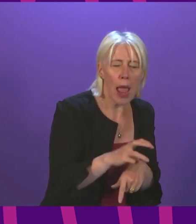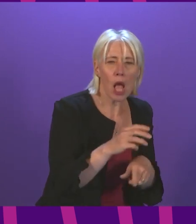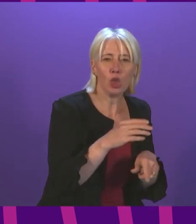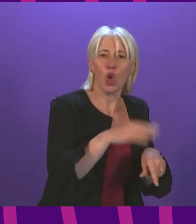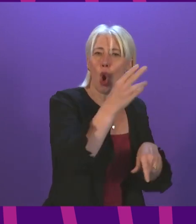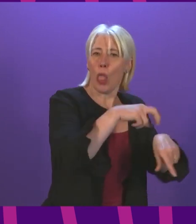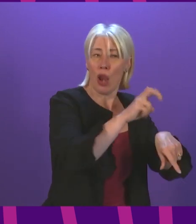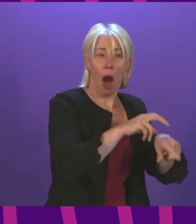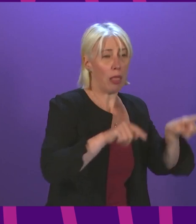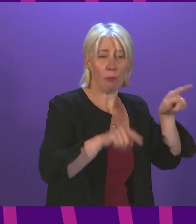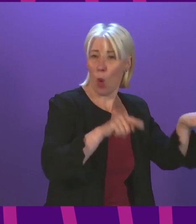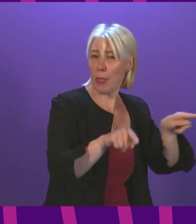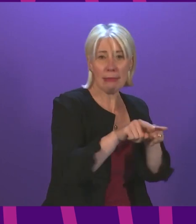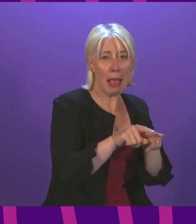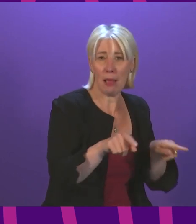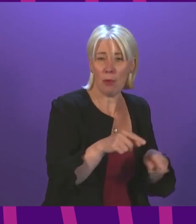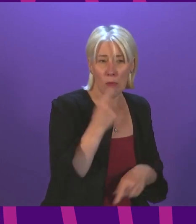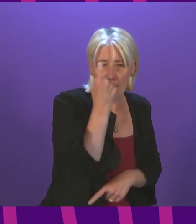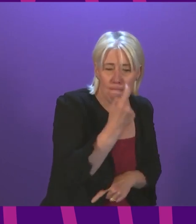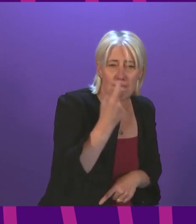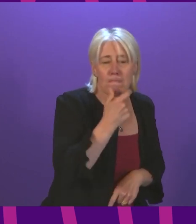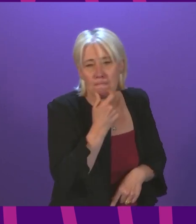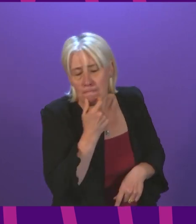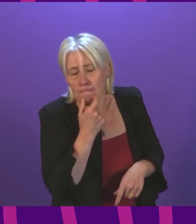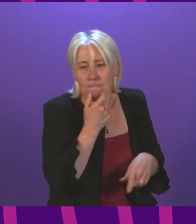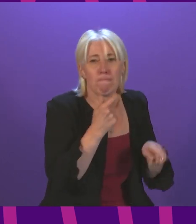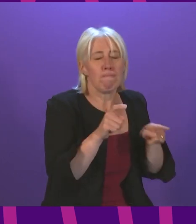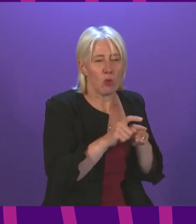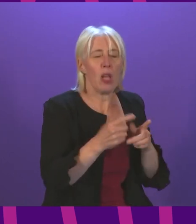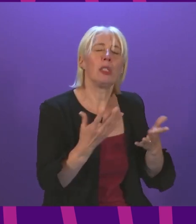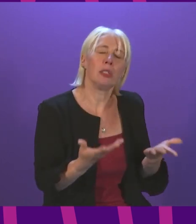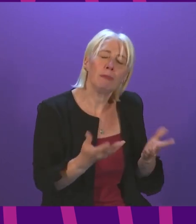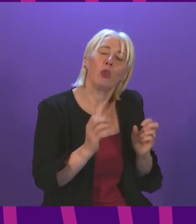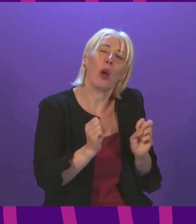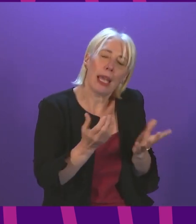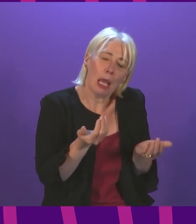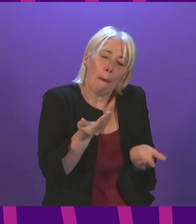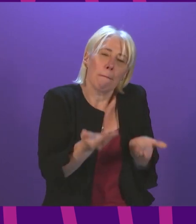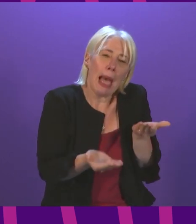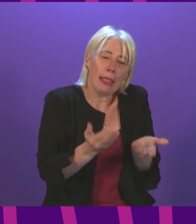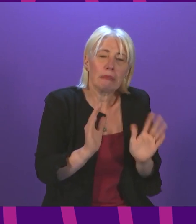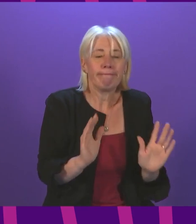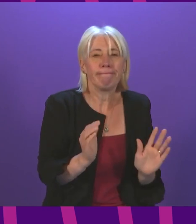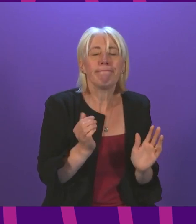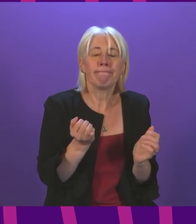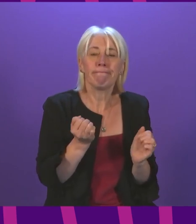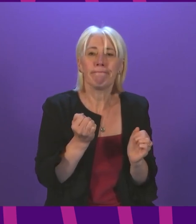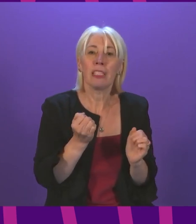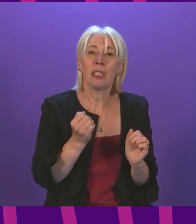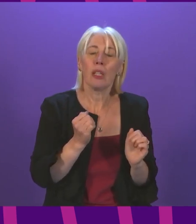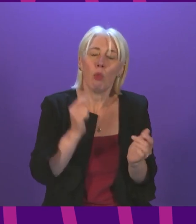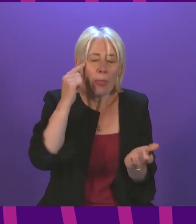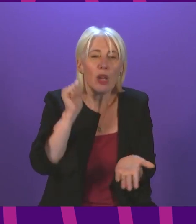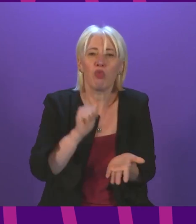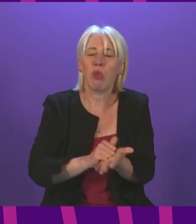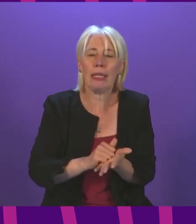Ireland have been considering these things carefully and we have come to an on-balance judgment that I think is right I have candidly said